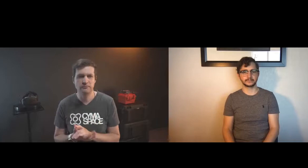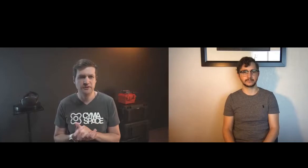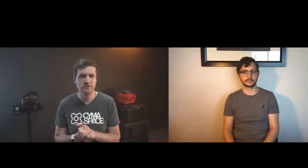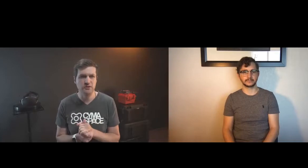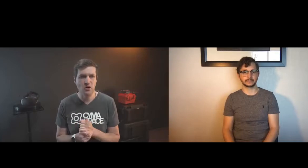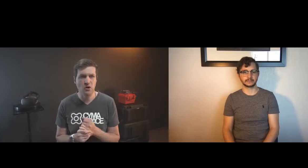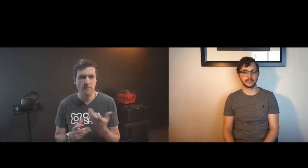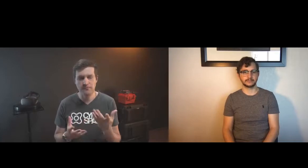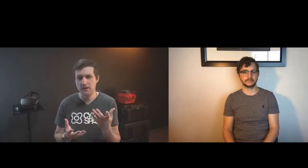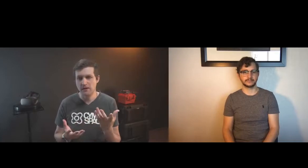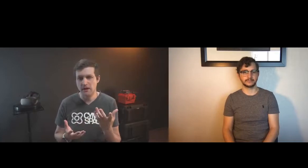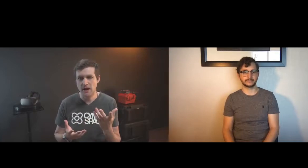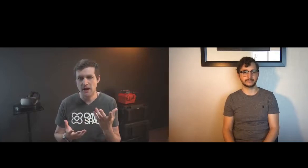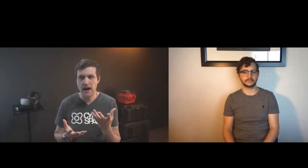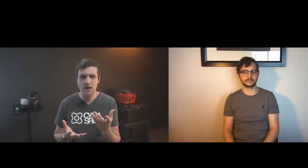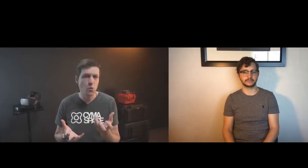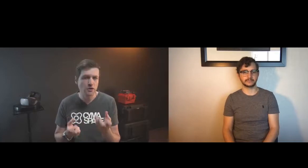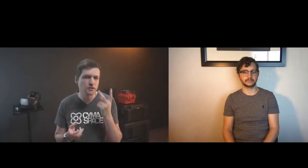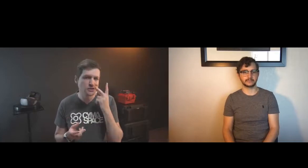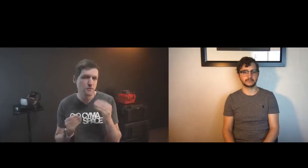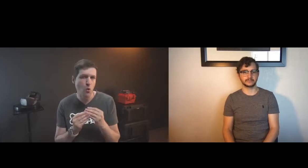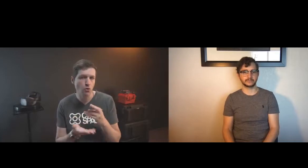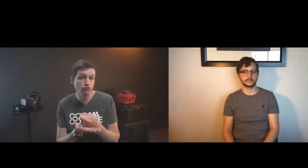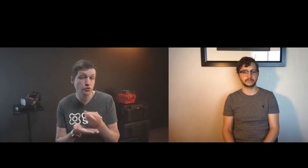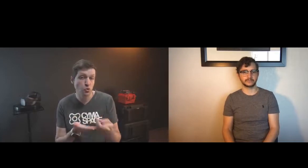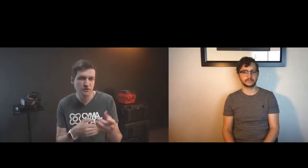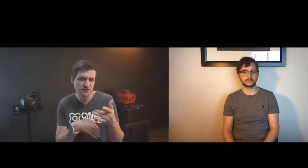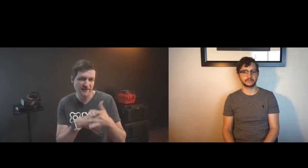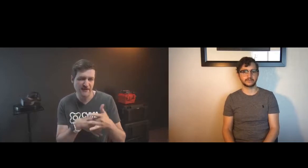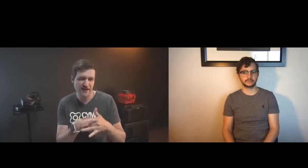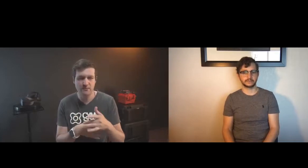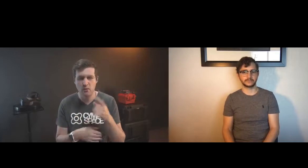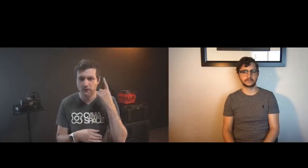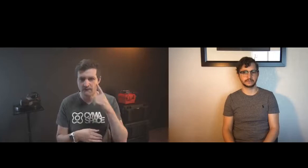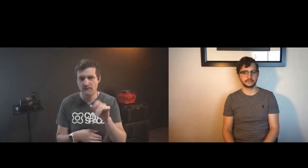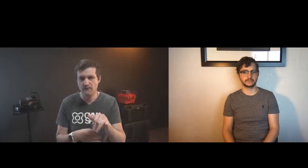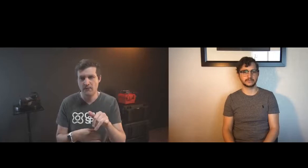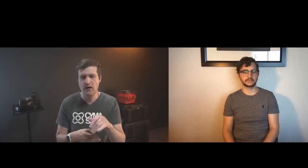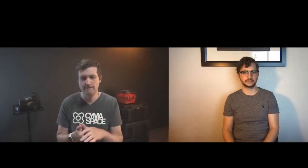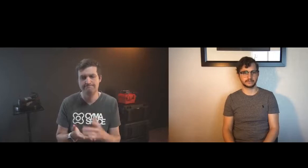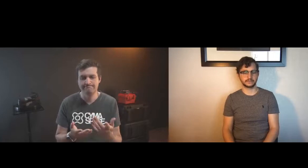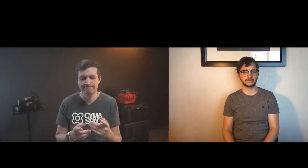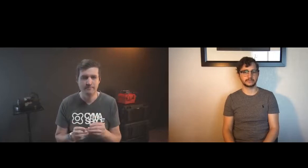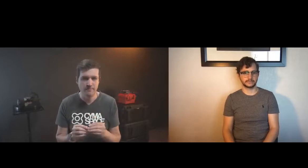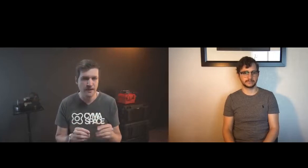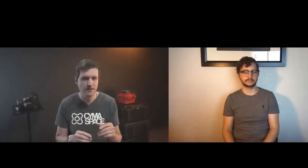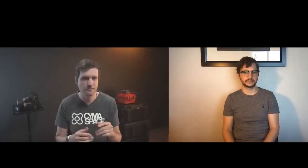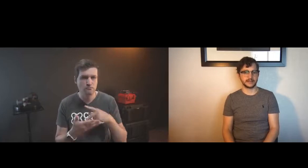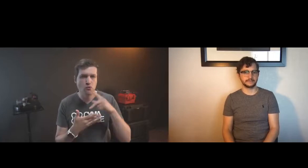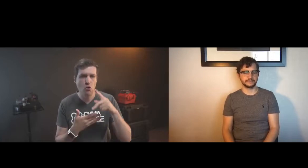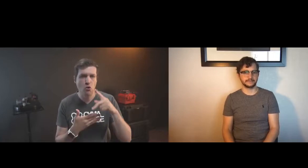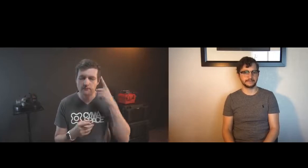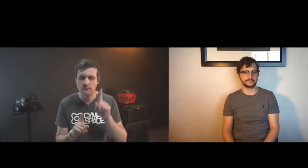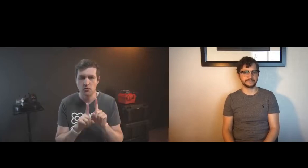whether it's through artistic expression or engineering i'd like to see more resources available for that to